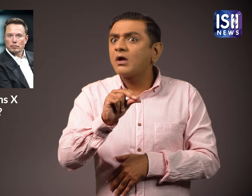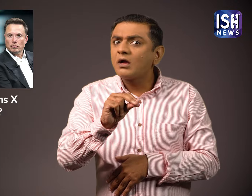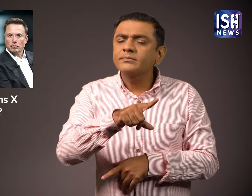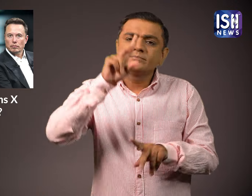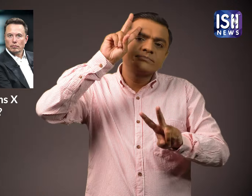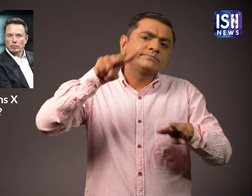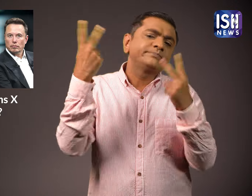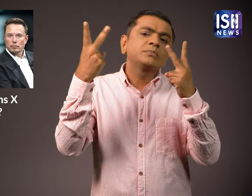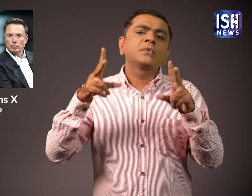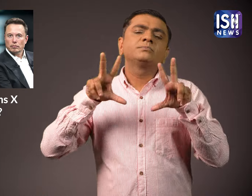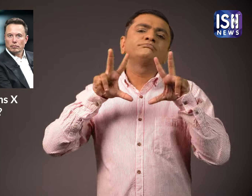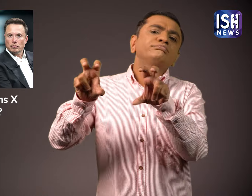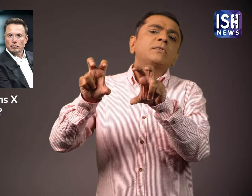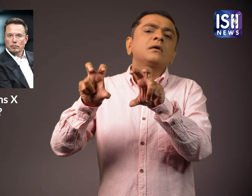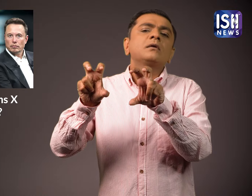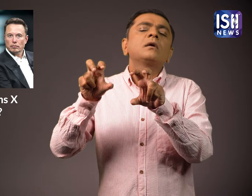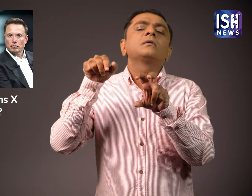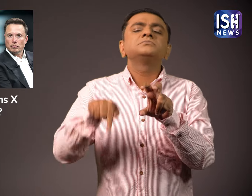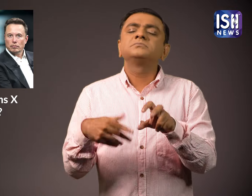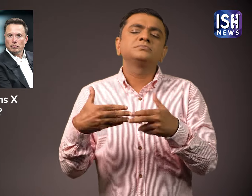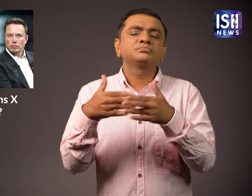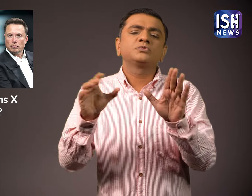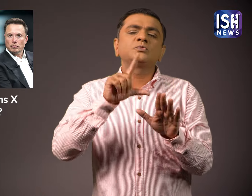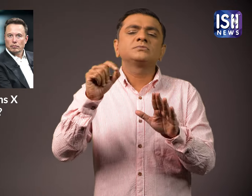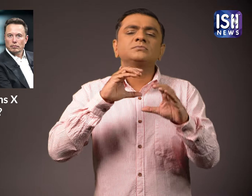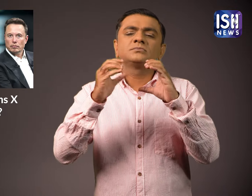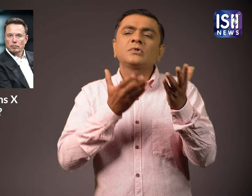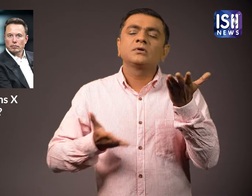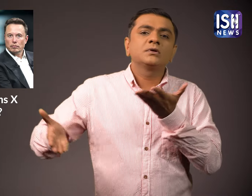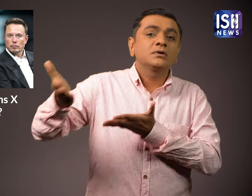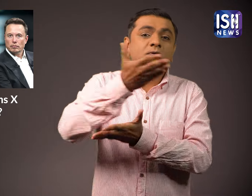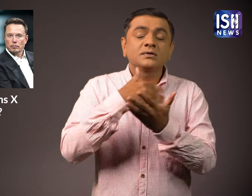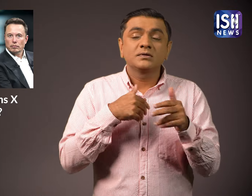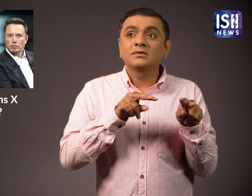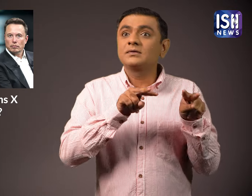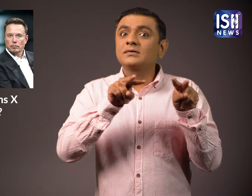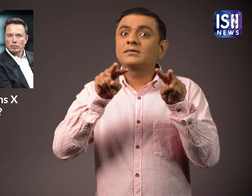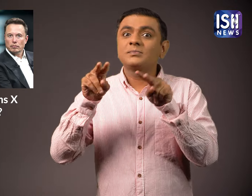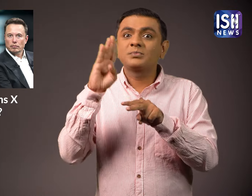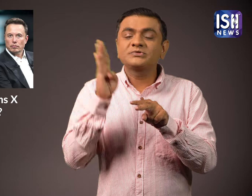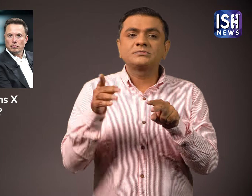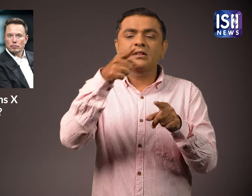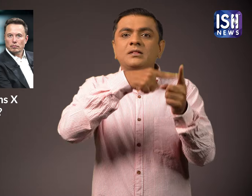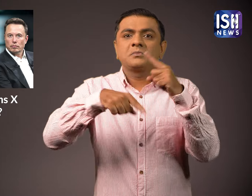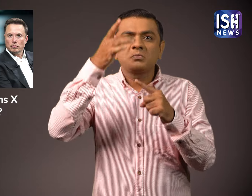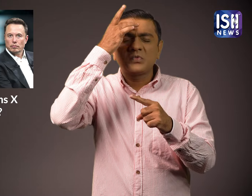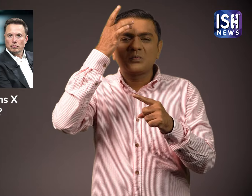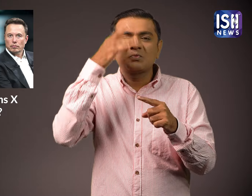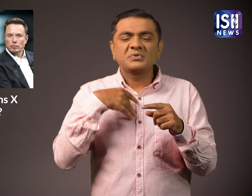That is why WhatsApp was banned. However, later the decision was revoked. So many problematic situations in